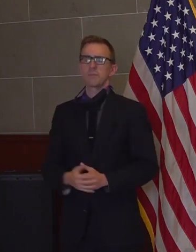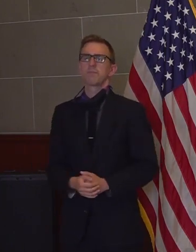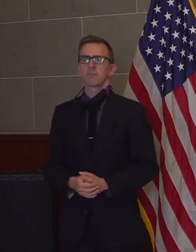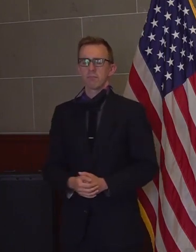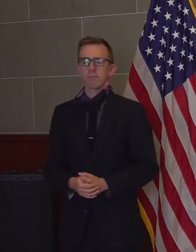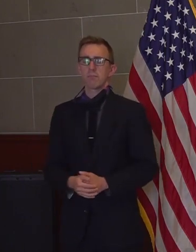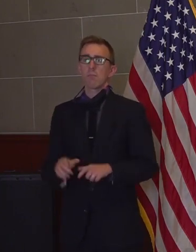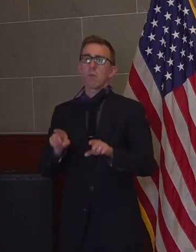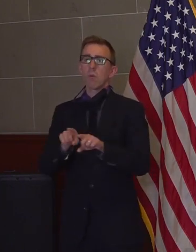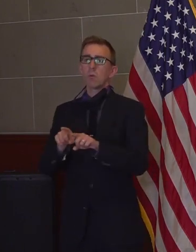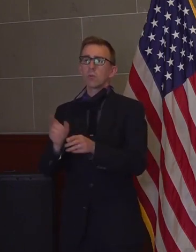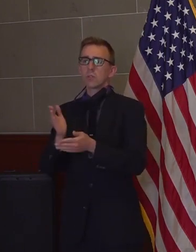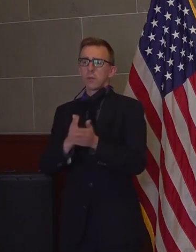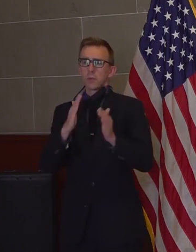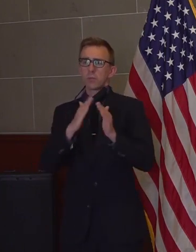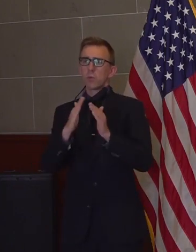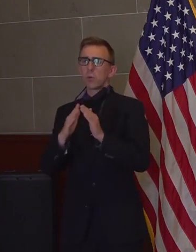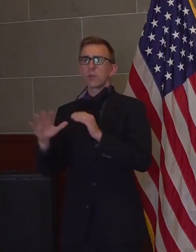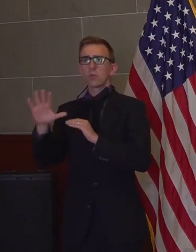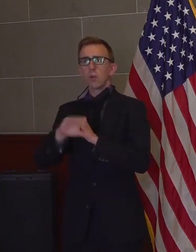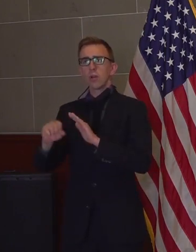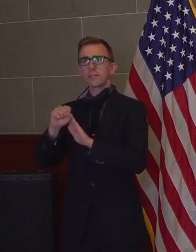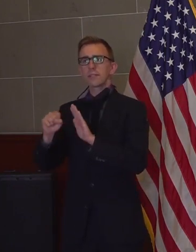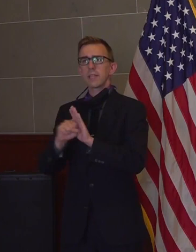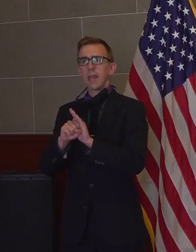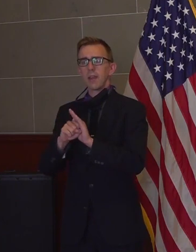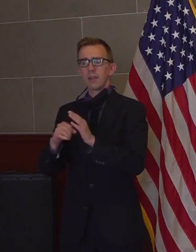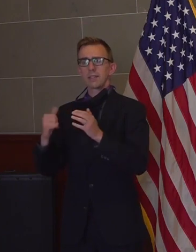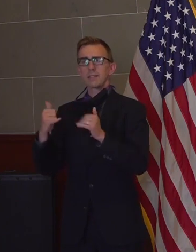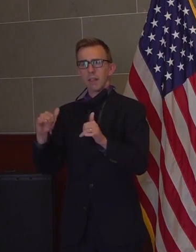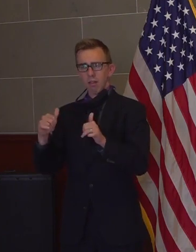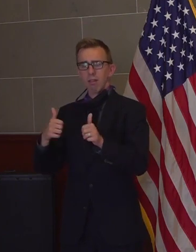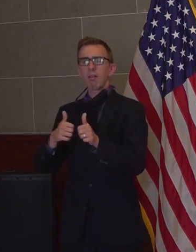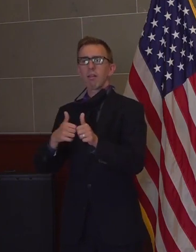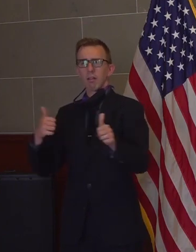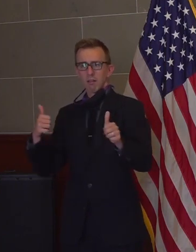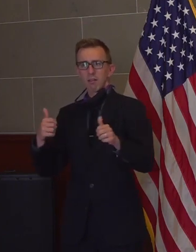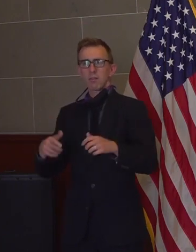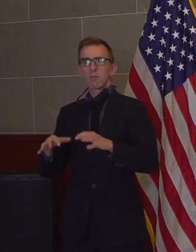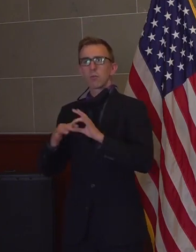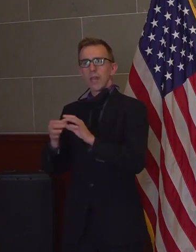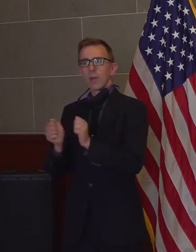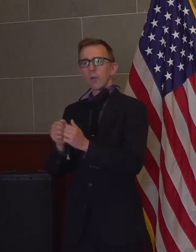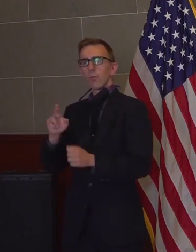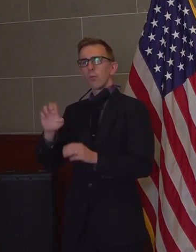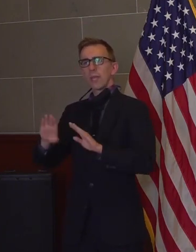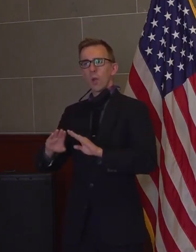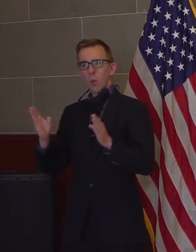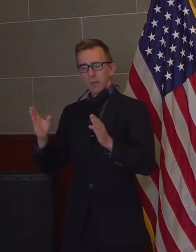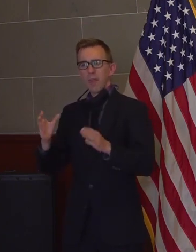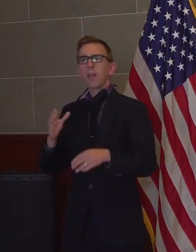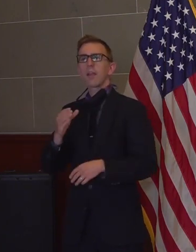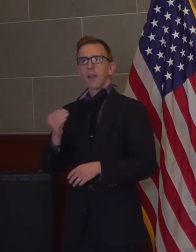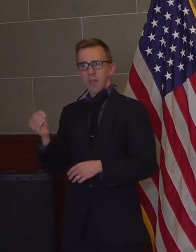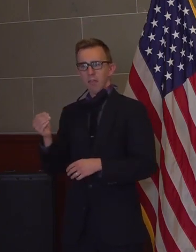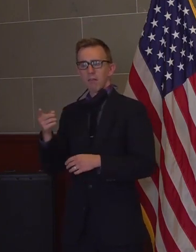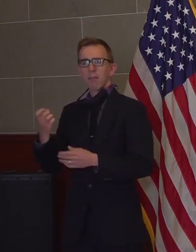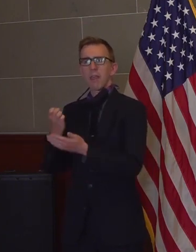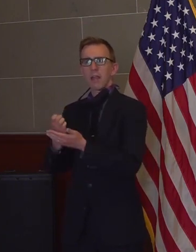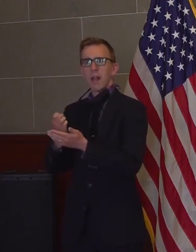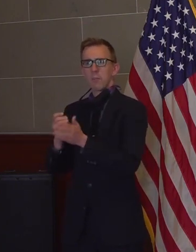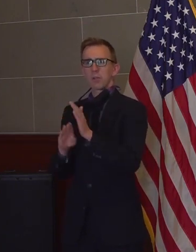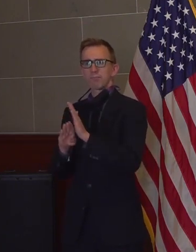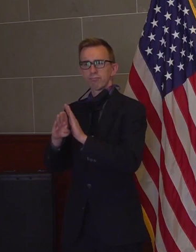Additionally, some communities across the state are further along than others when it comes to reopening and economic recovery.